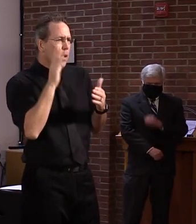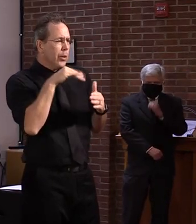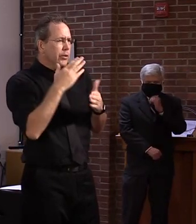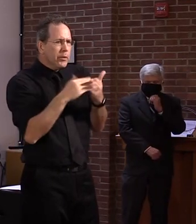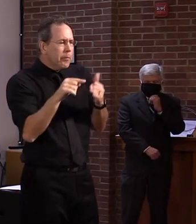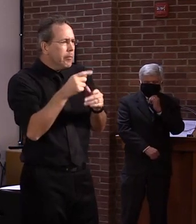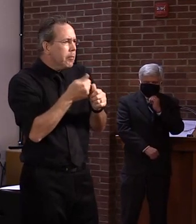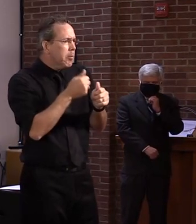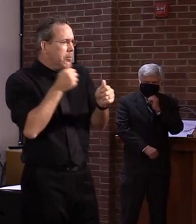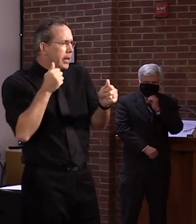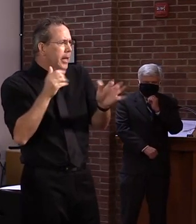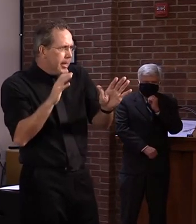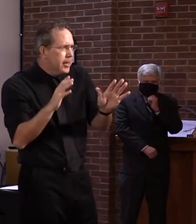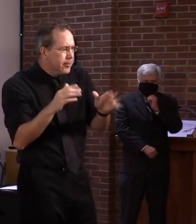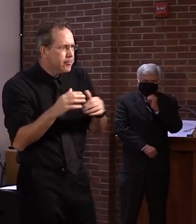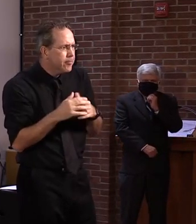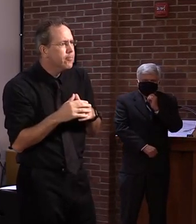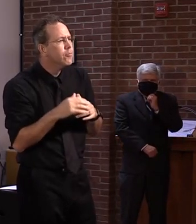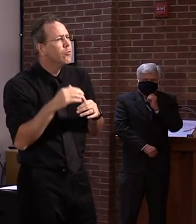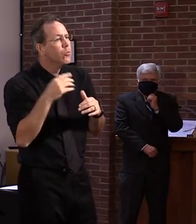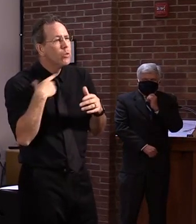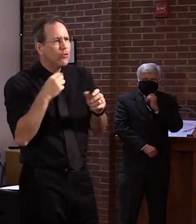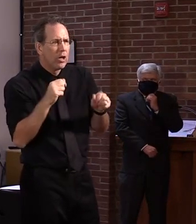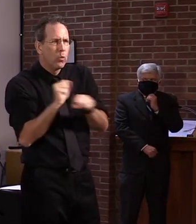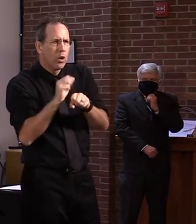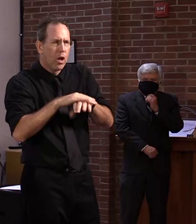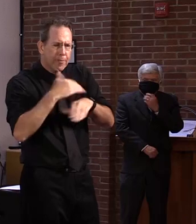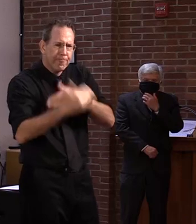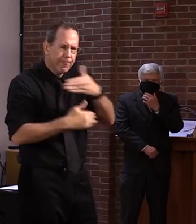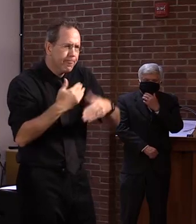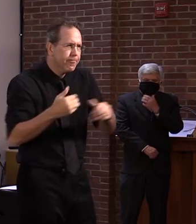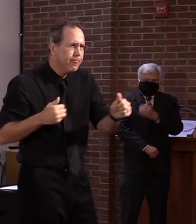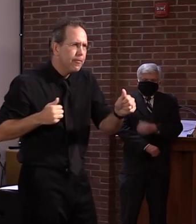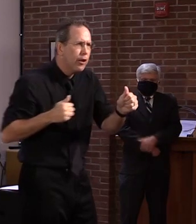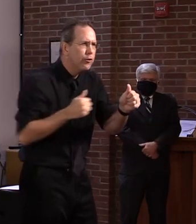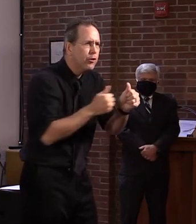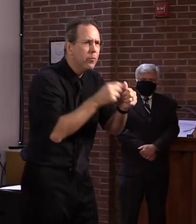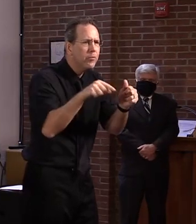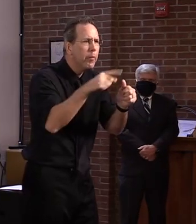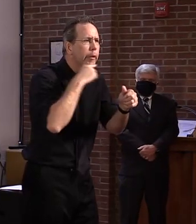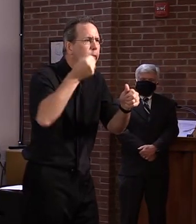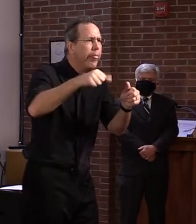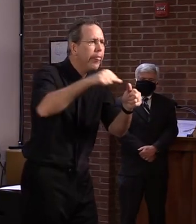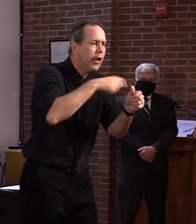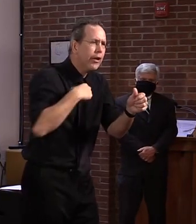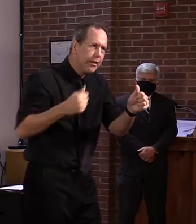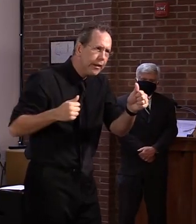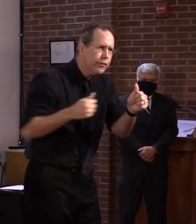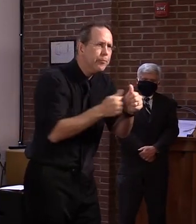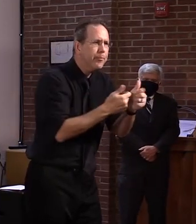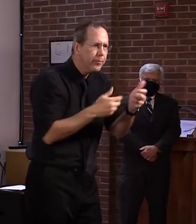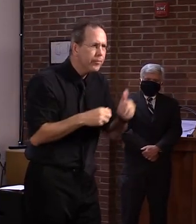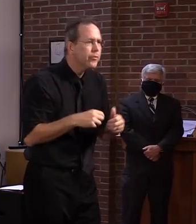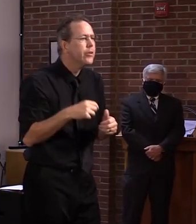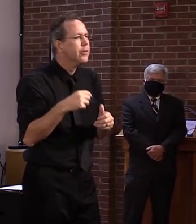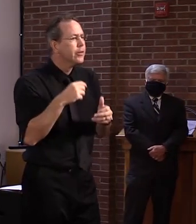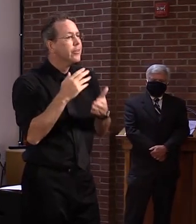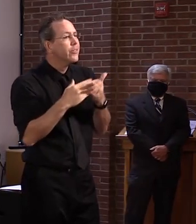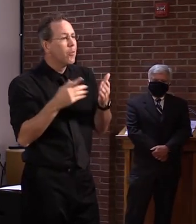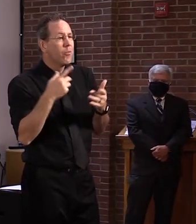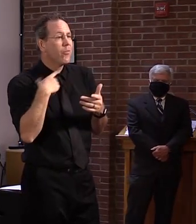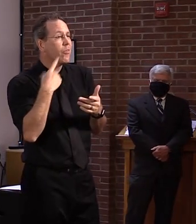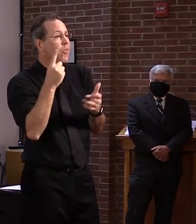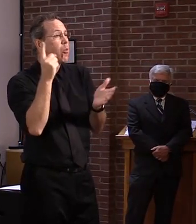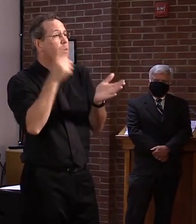goal is to shrink that significantly, but we do end up receiving in some cases, you know, 1,500